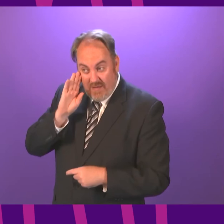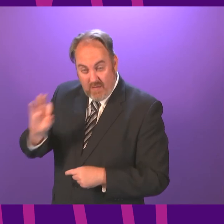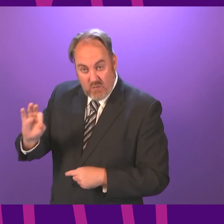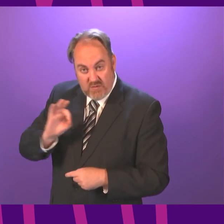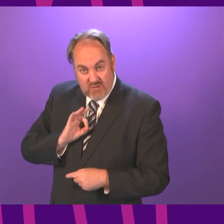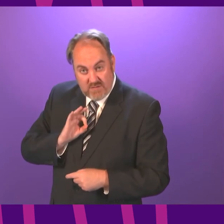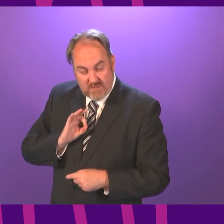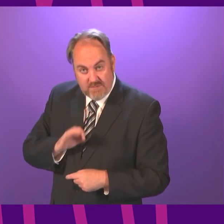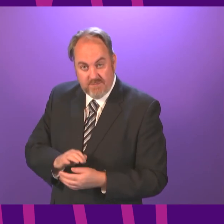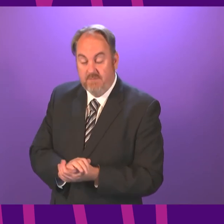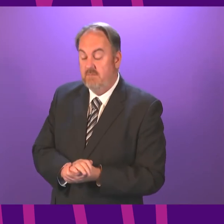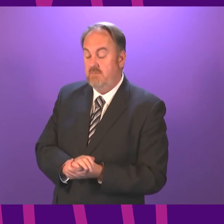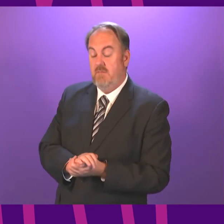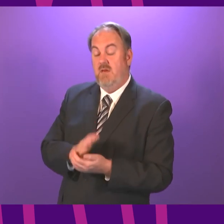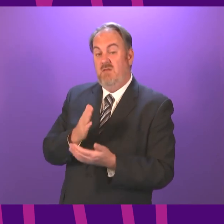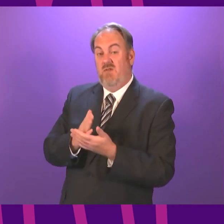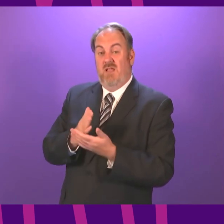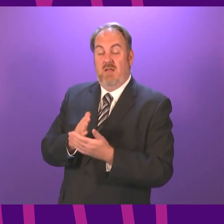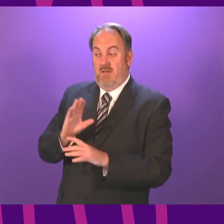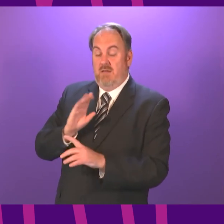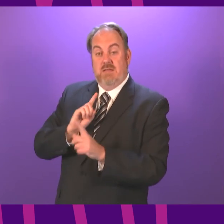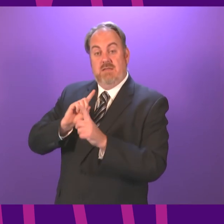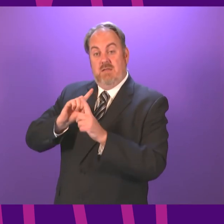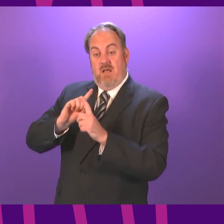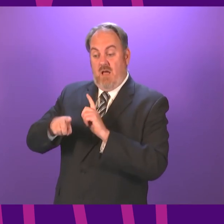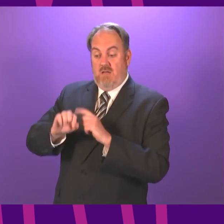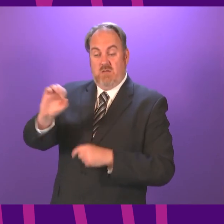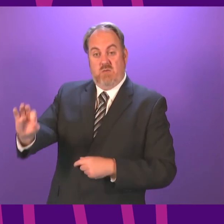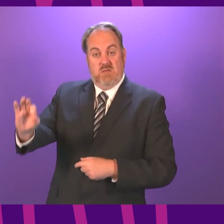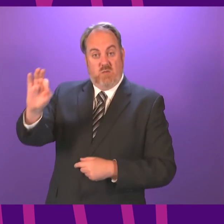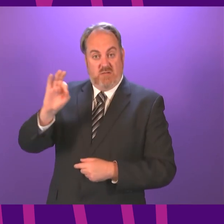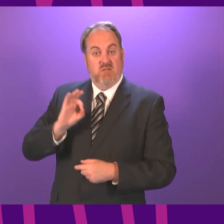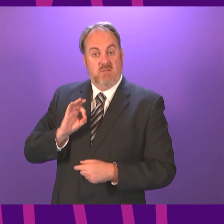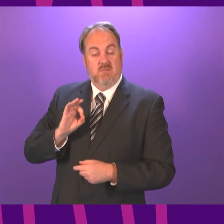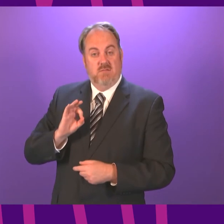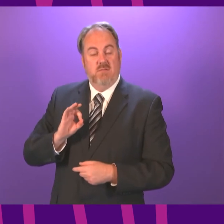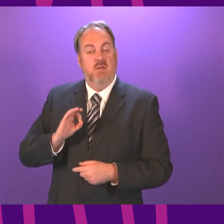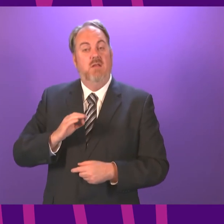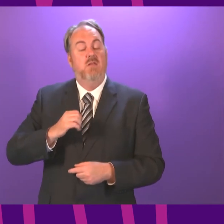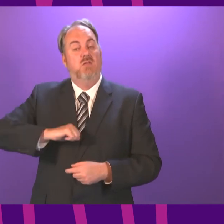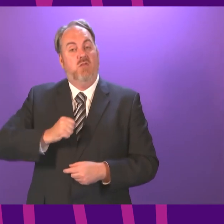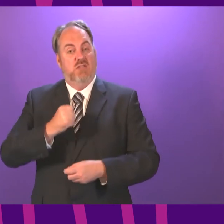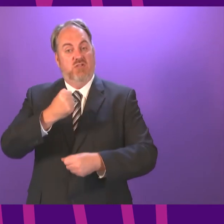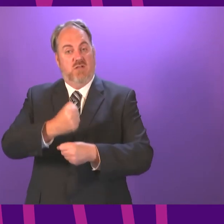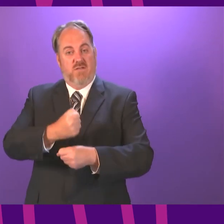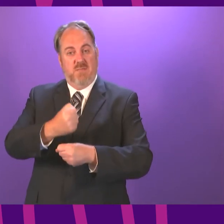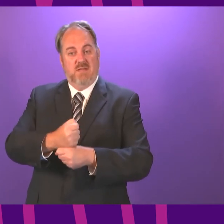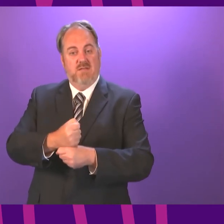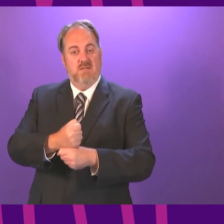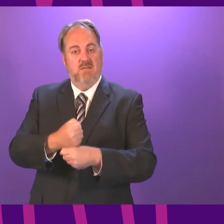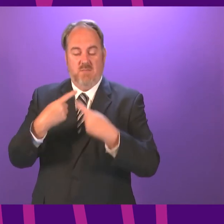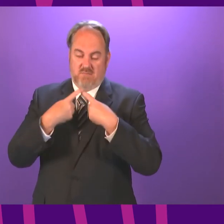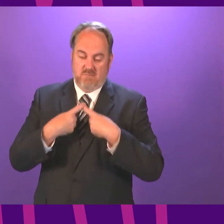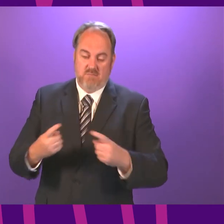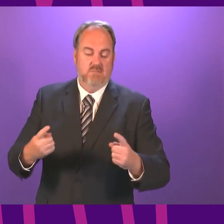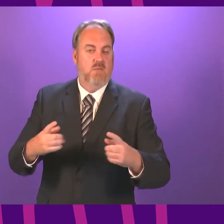President Officer all I would say to Mr Whittle's question is that the Government has set out very clearly